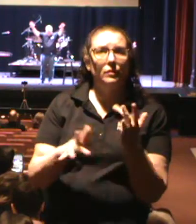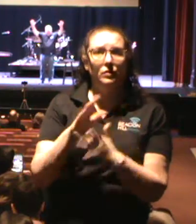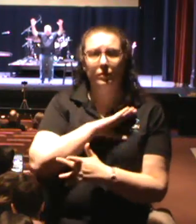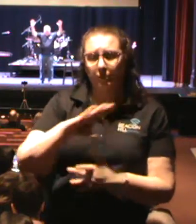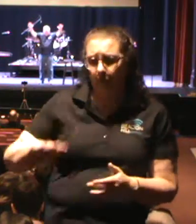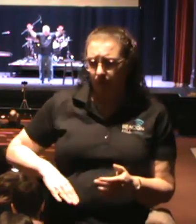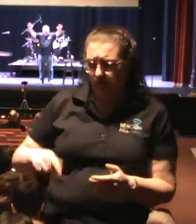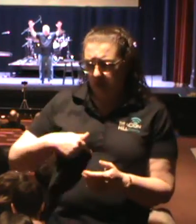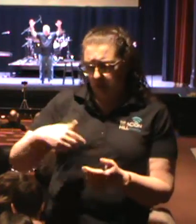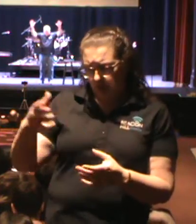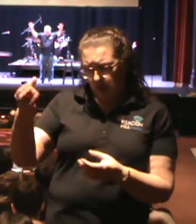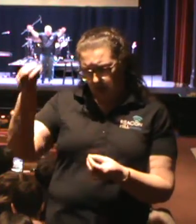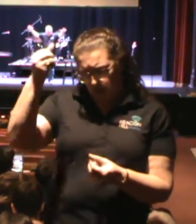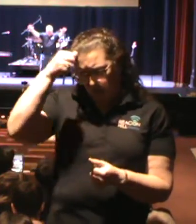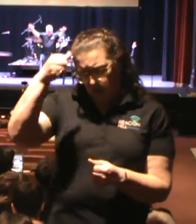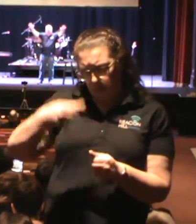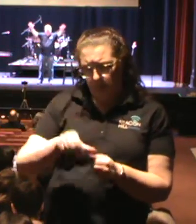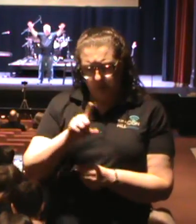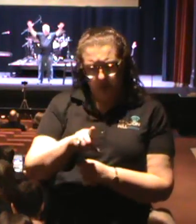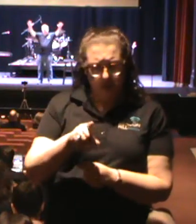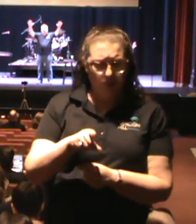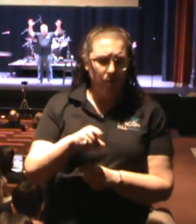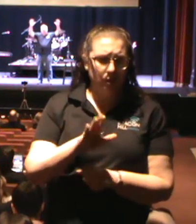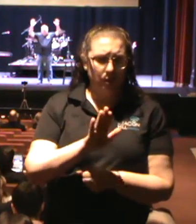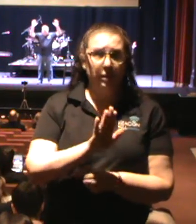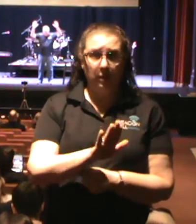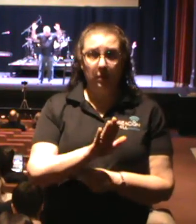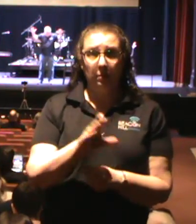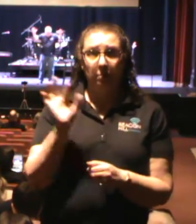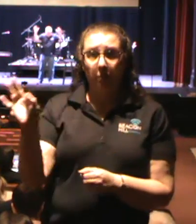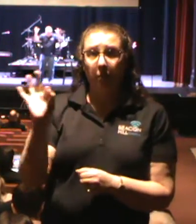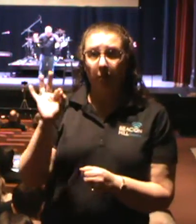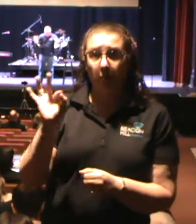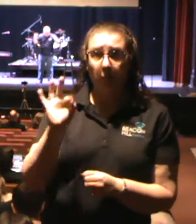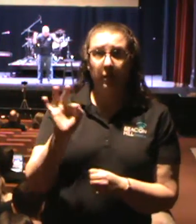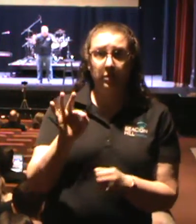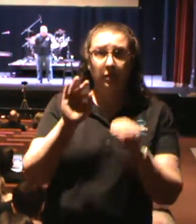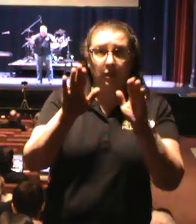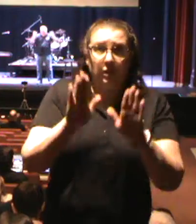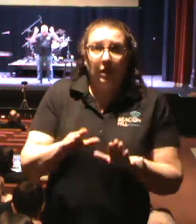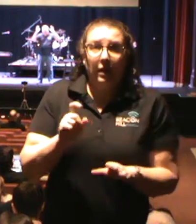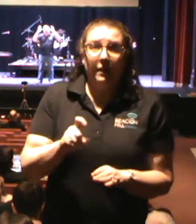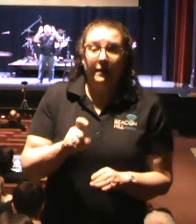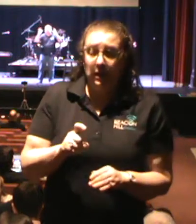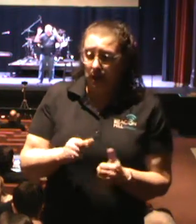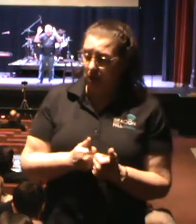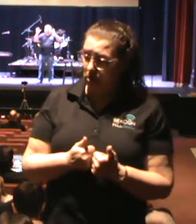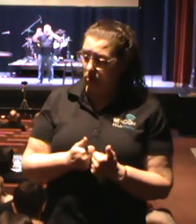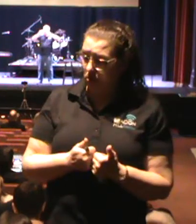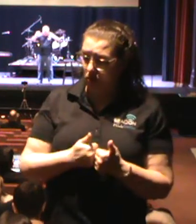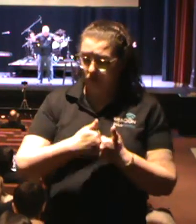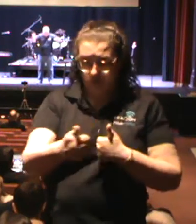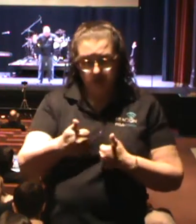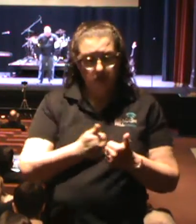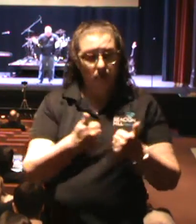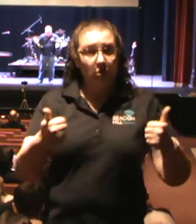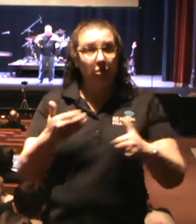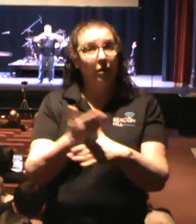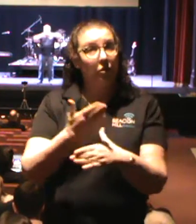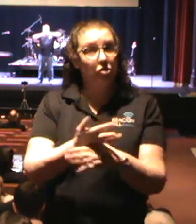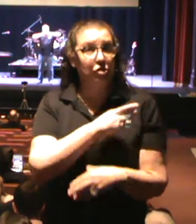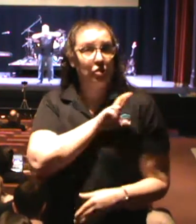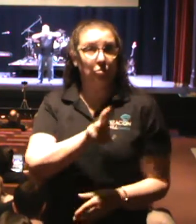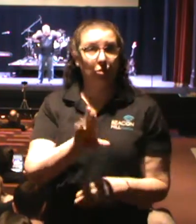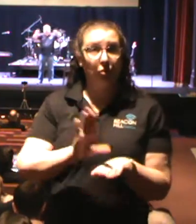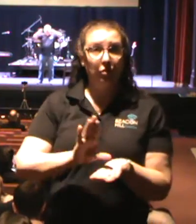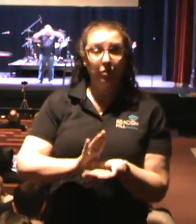diversify roles in the church. We have some amazing servants in this church who serve Christ in so many ways.